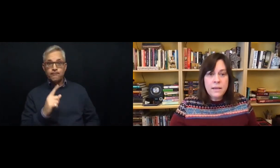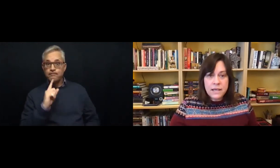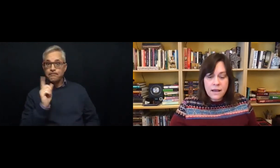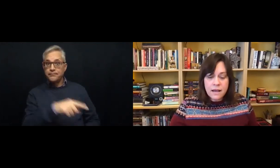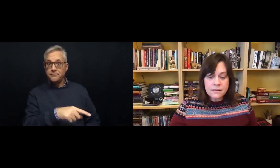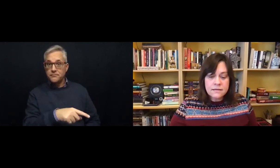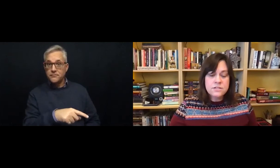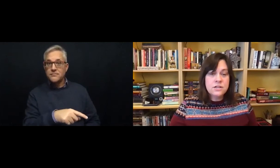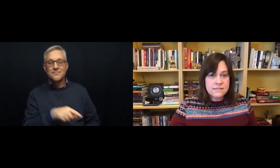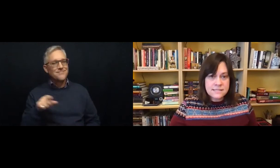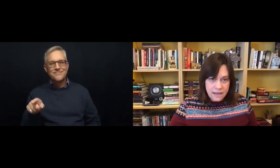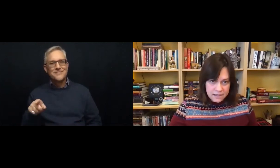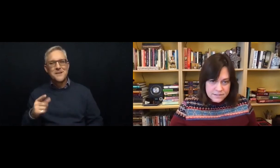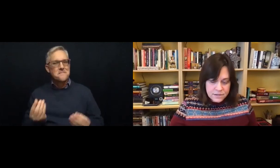beyond just saying so